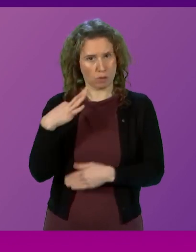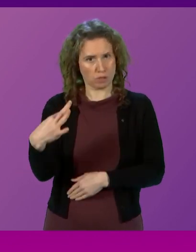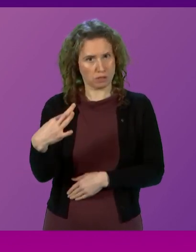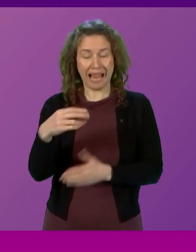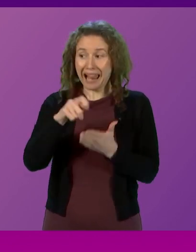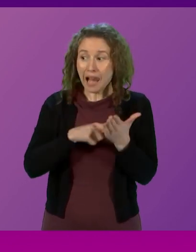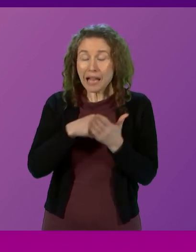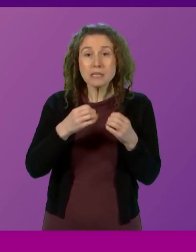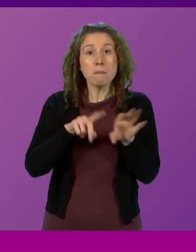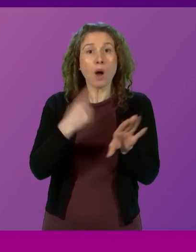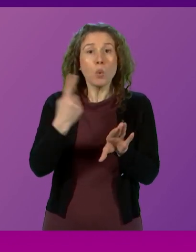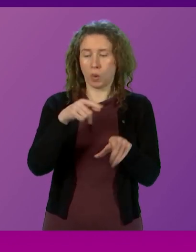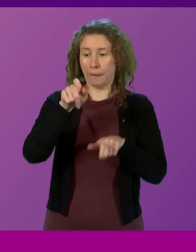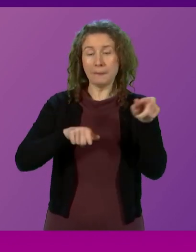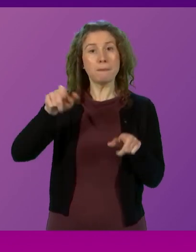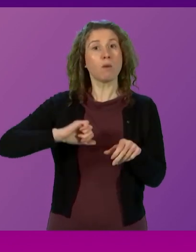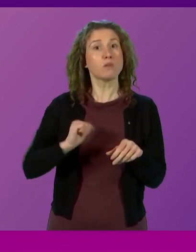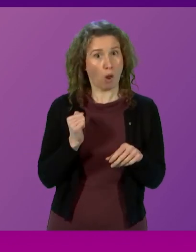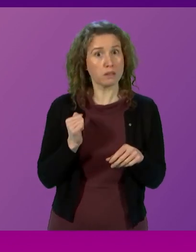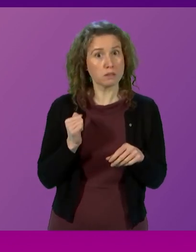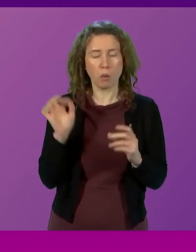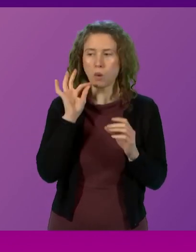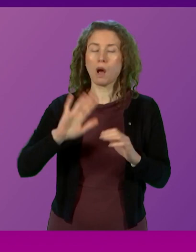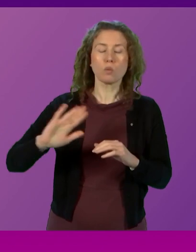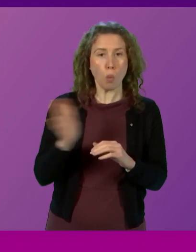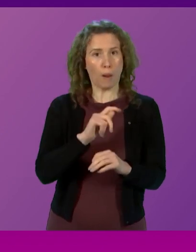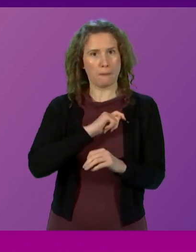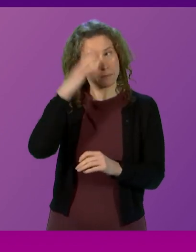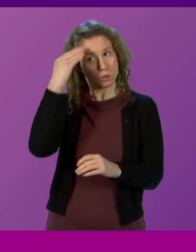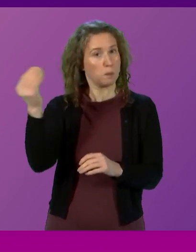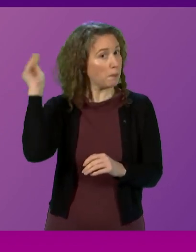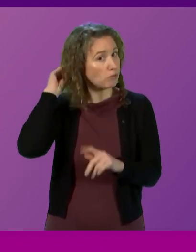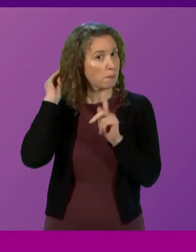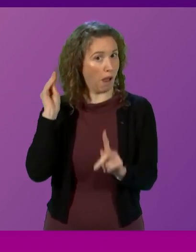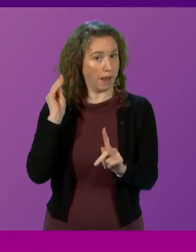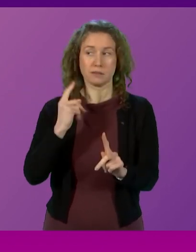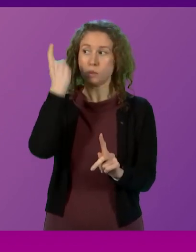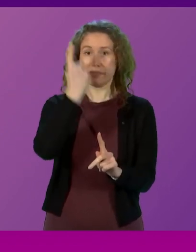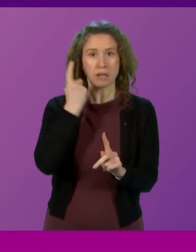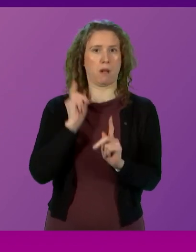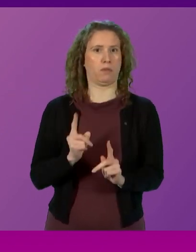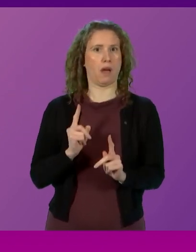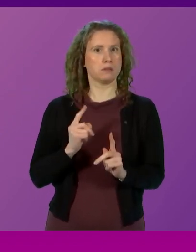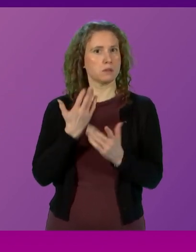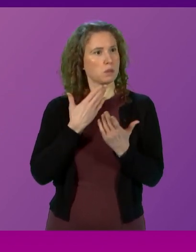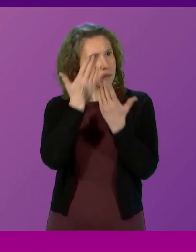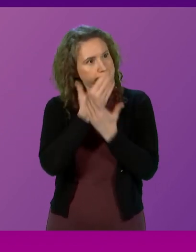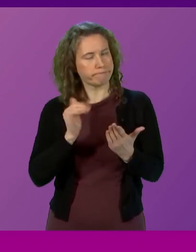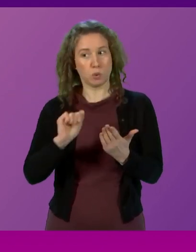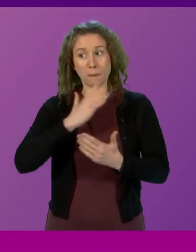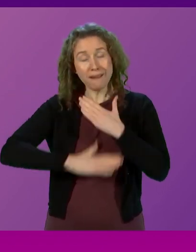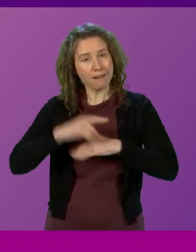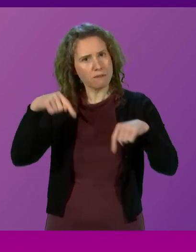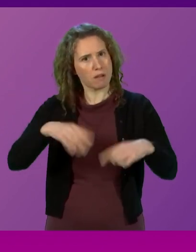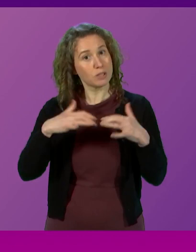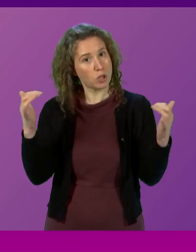elected by the people of Scotland and I would ask all members to bear that in mind and to think about that with regards to their conduct in